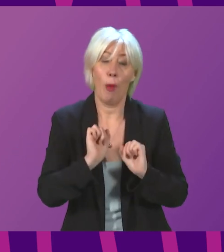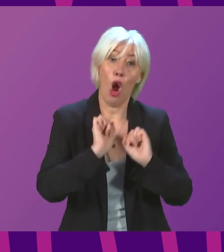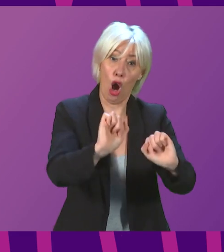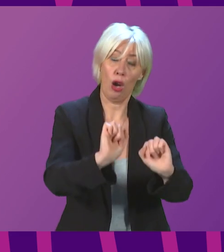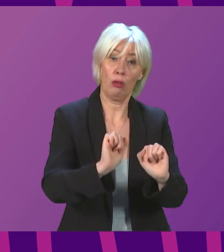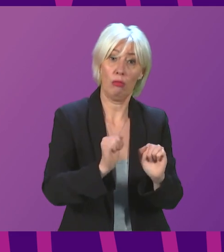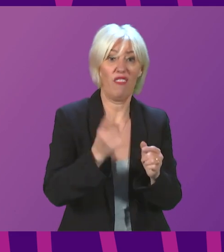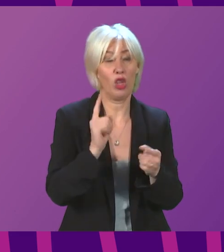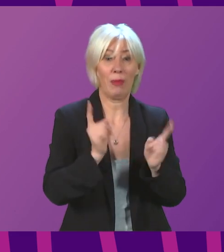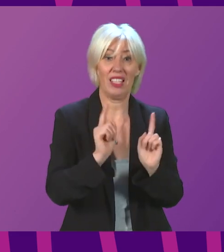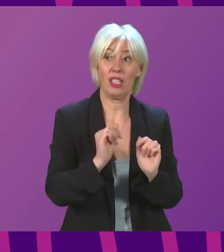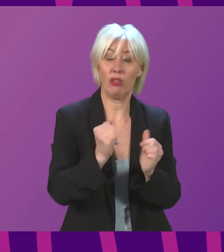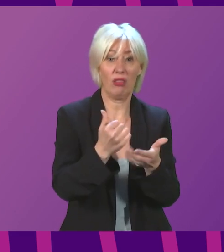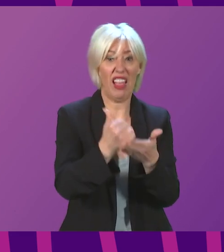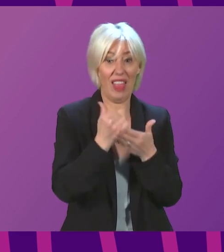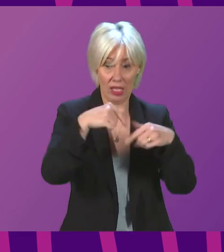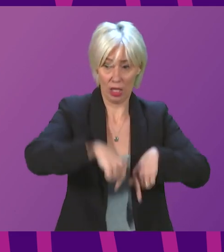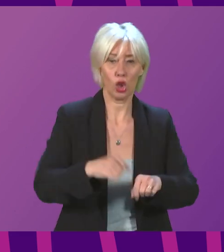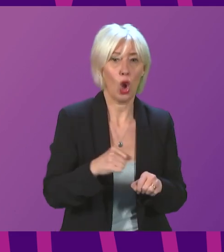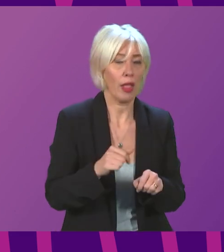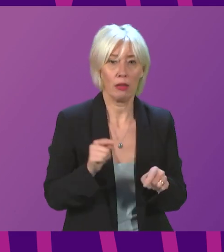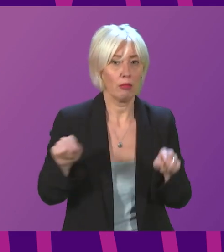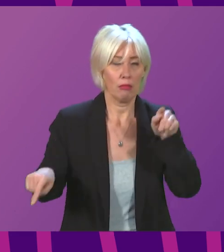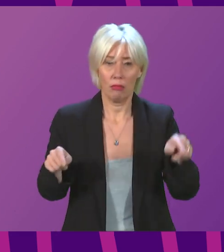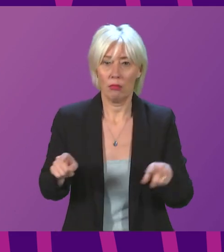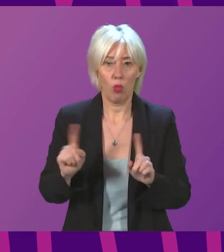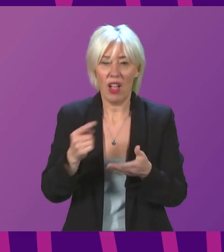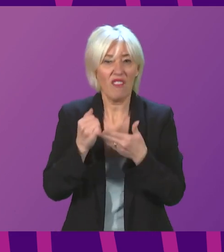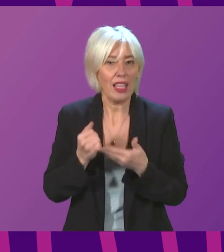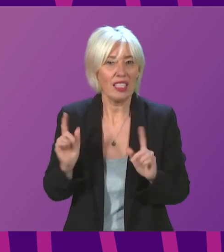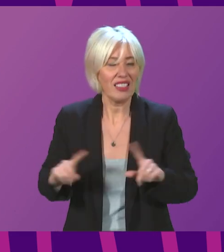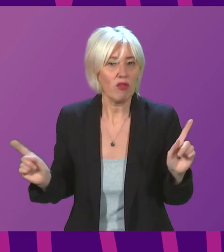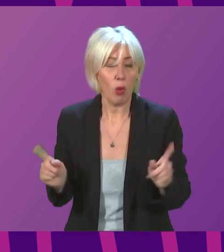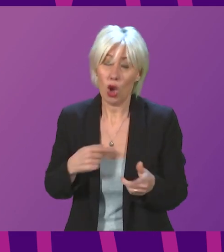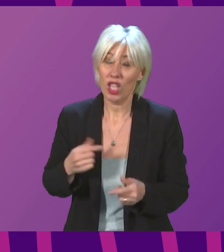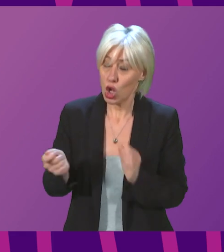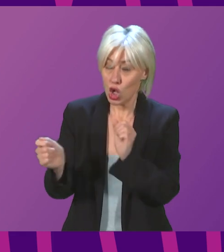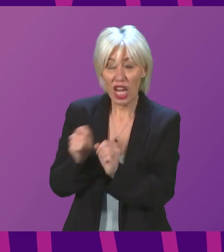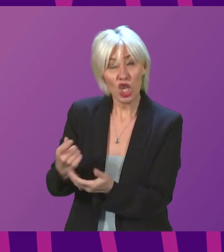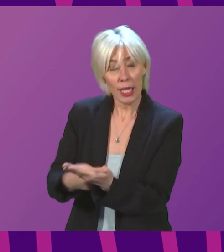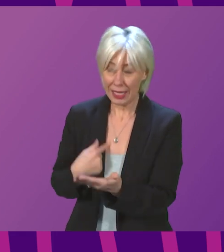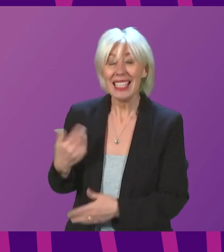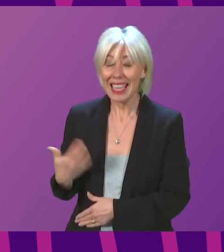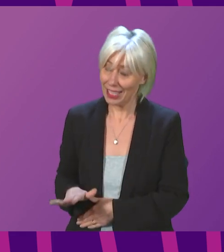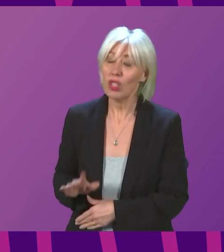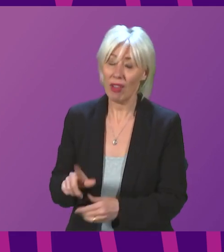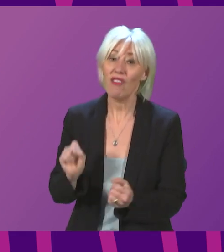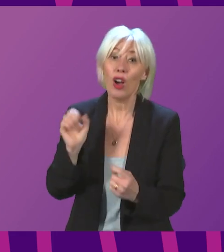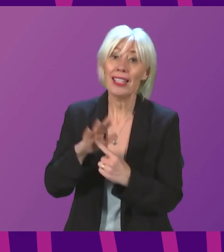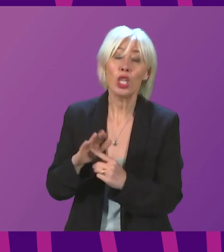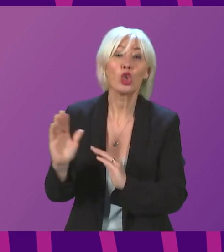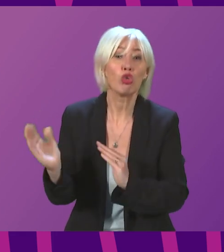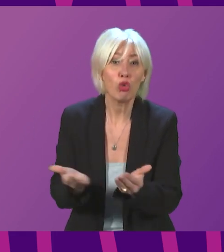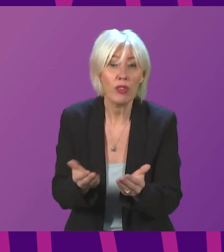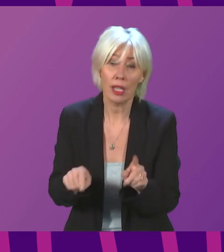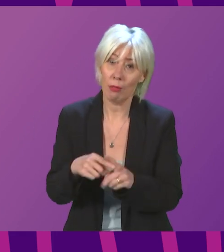clinical advisers here in Scotland? Because the changes we are calling for are necessary to protect essential services and